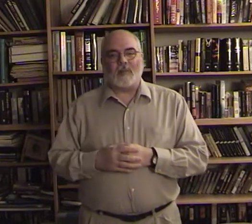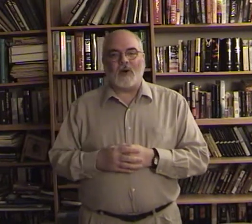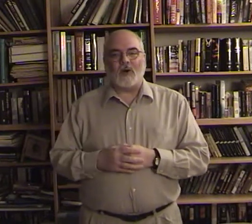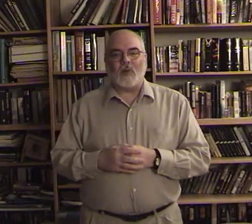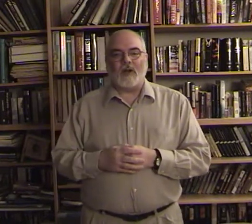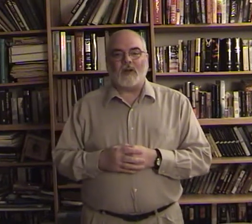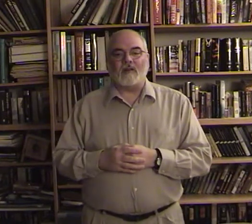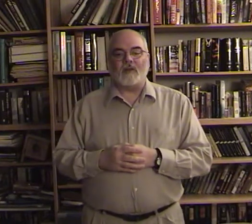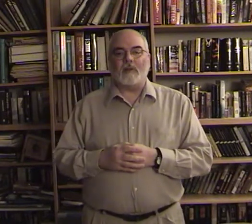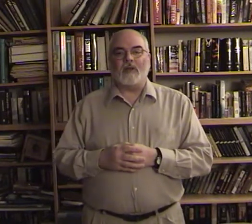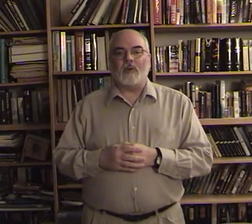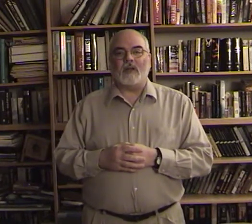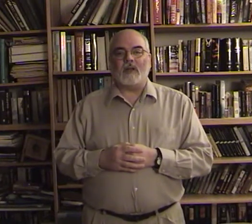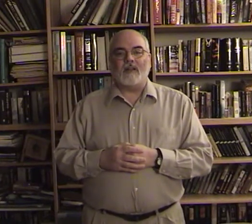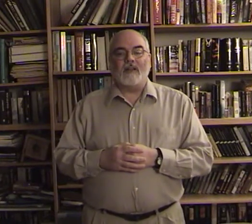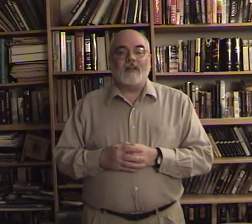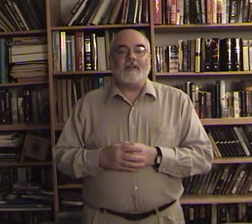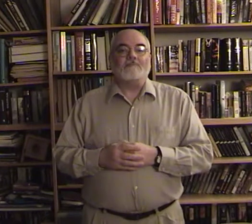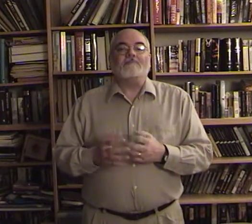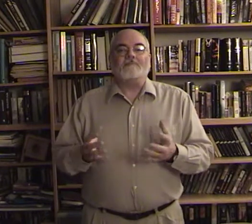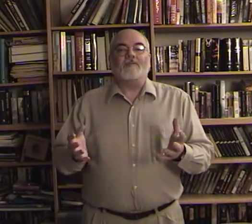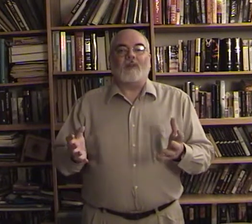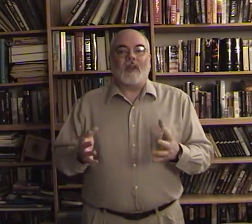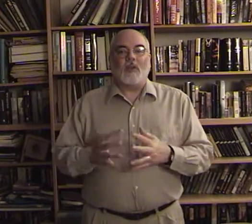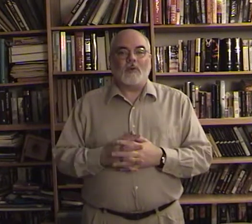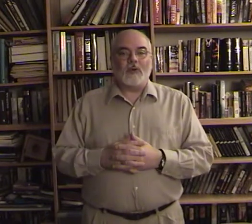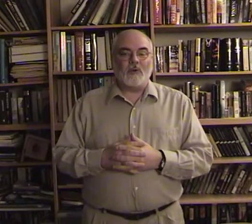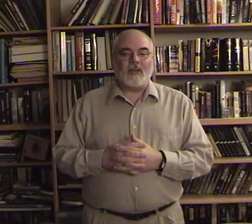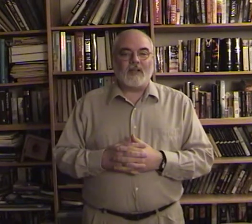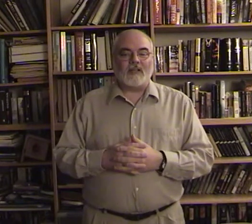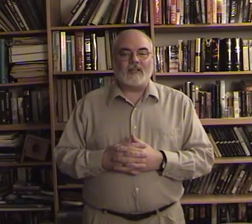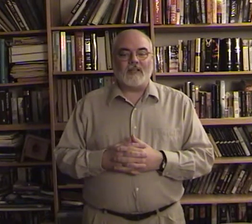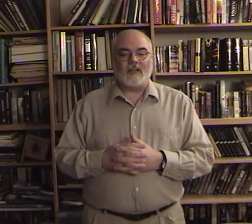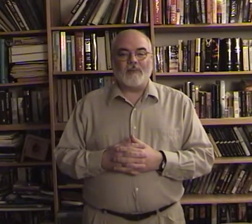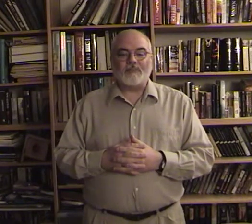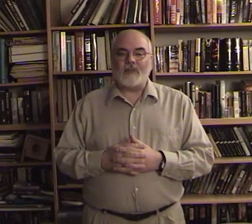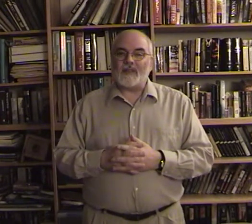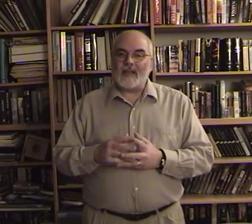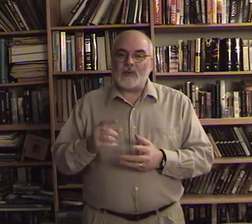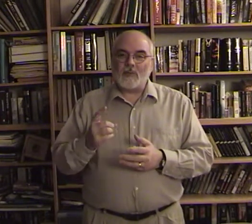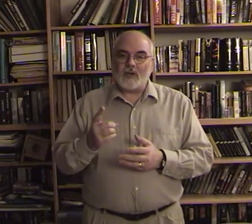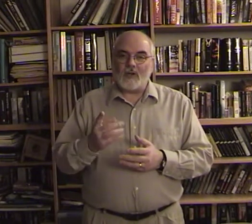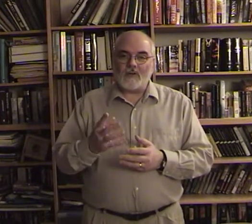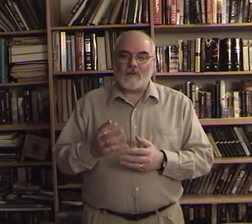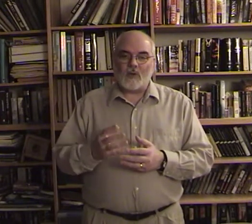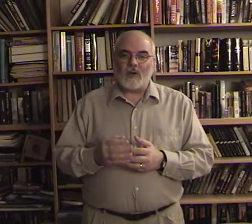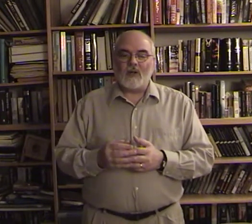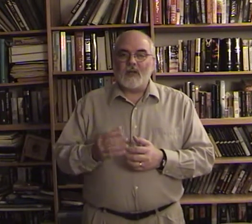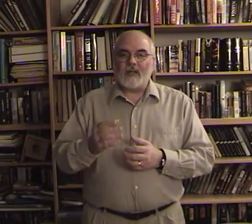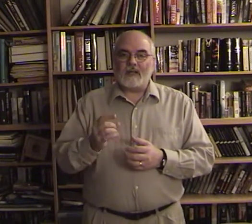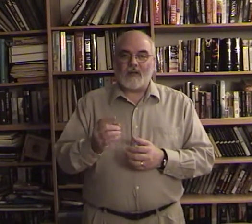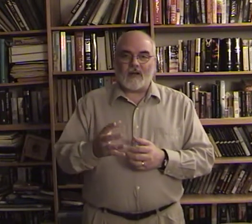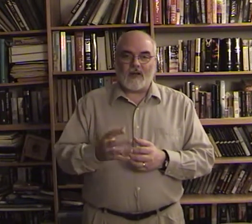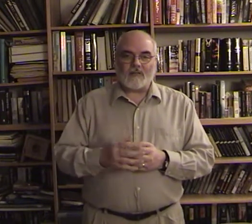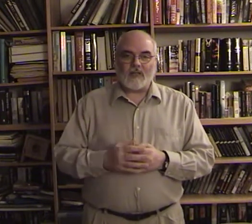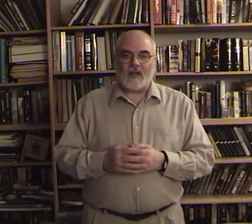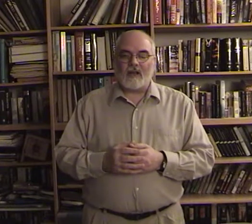part where you'll be doing it like you would be doing at LTC the things that we'll be looking for is clarity of sign